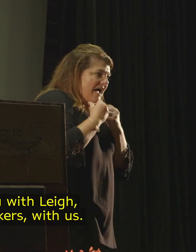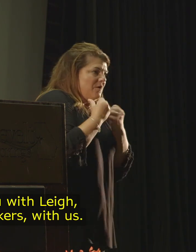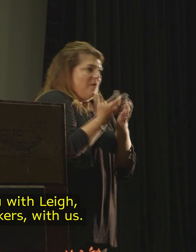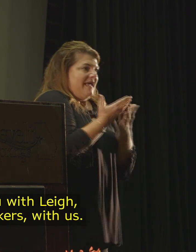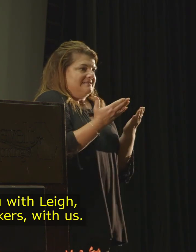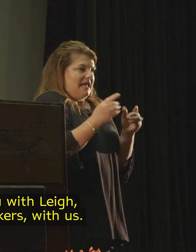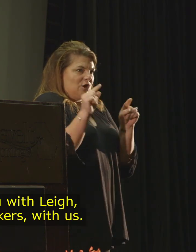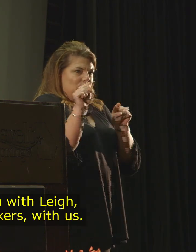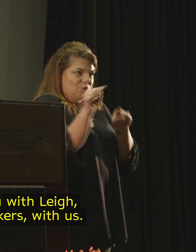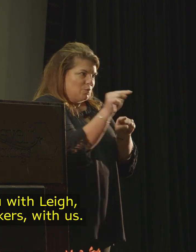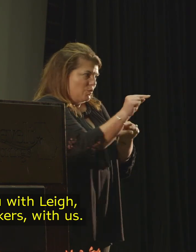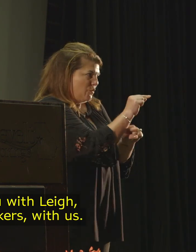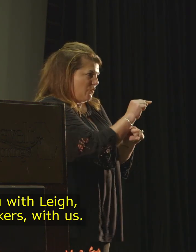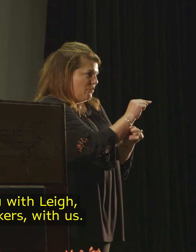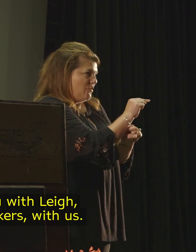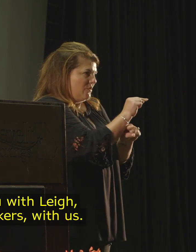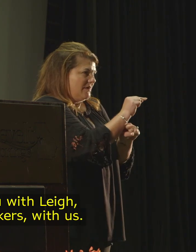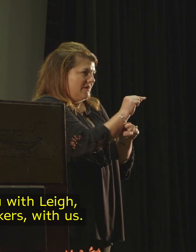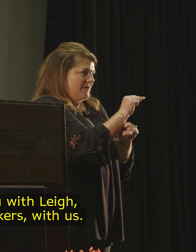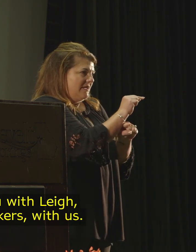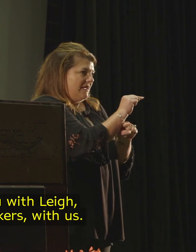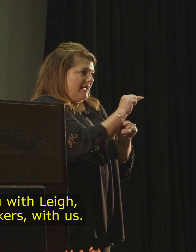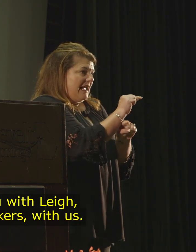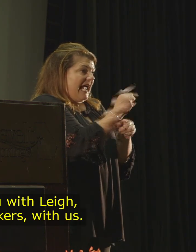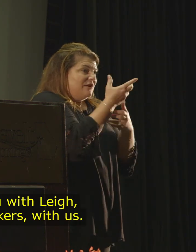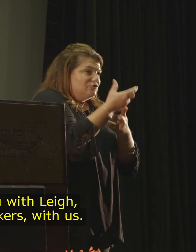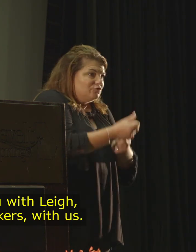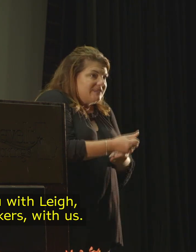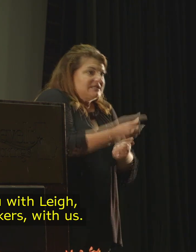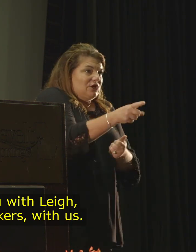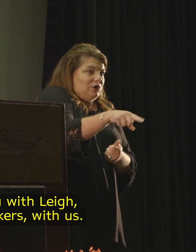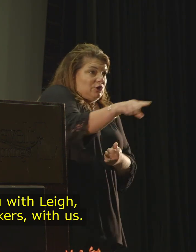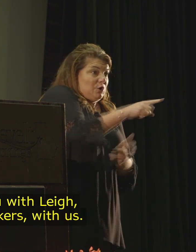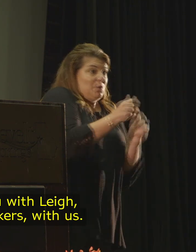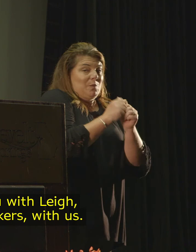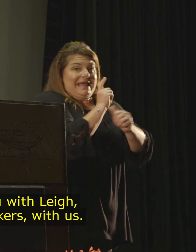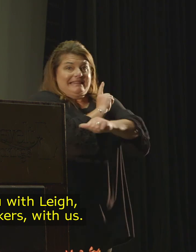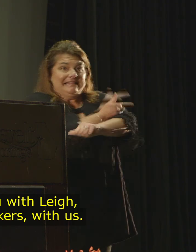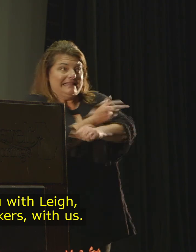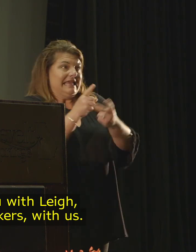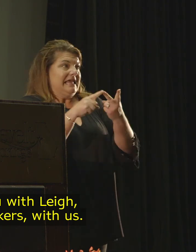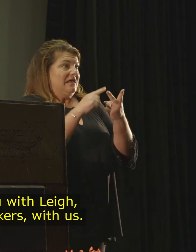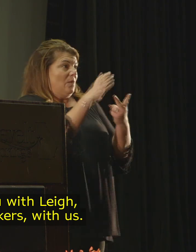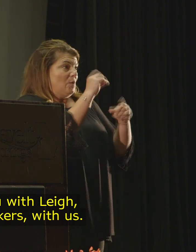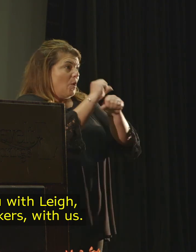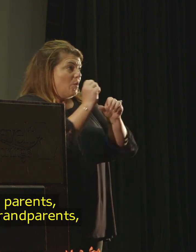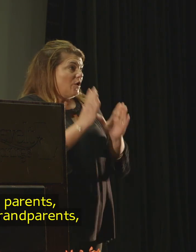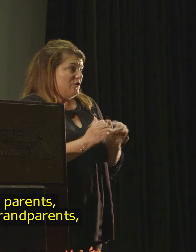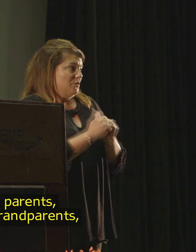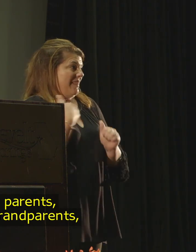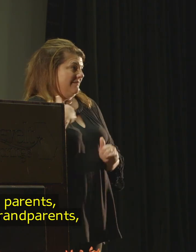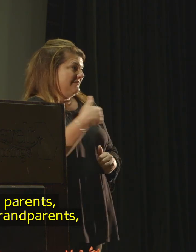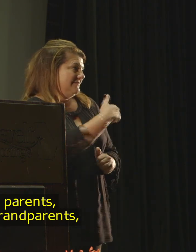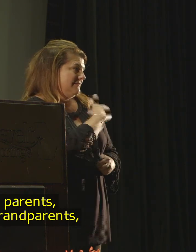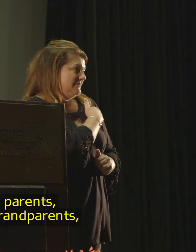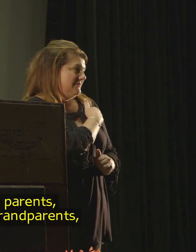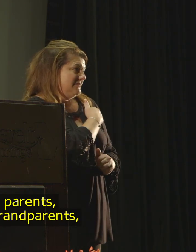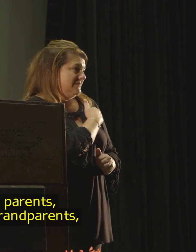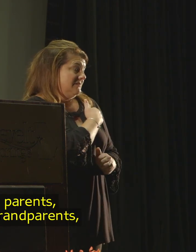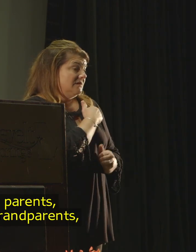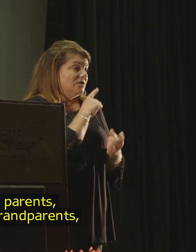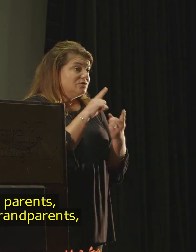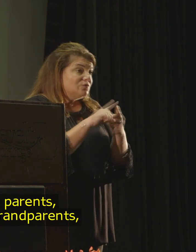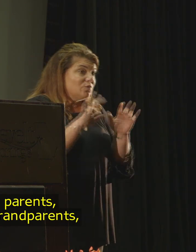and entrusted you with Lee, with Lee's coworkers, with us. And so, to your